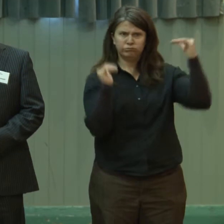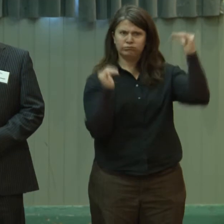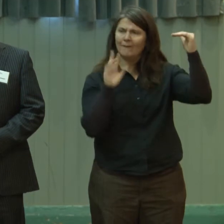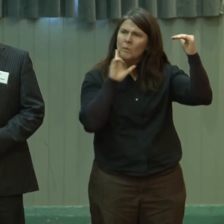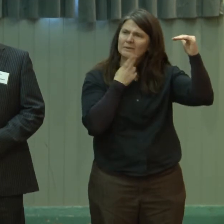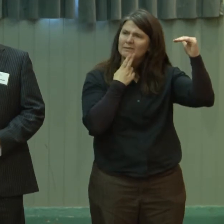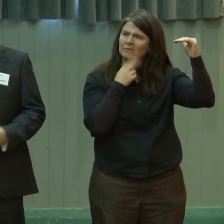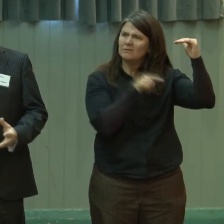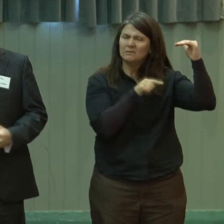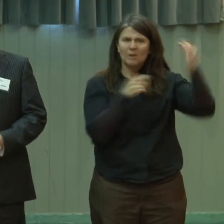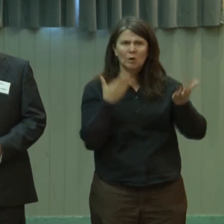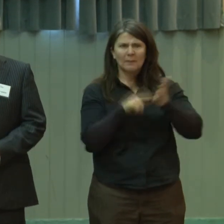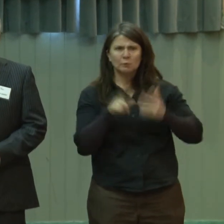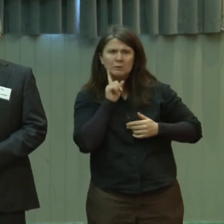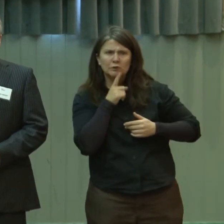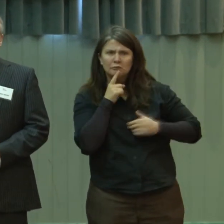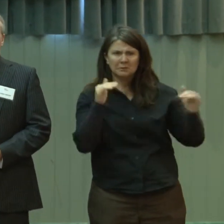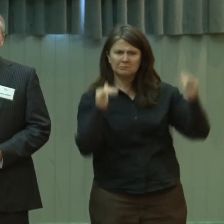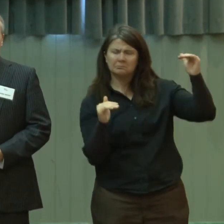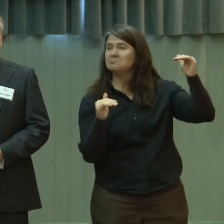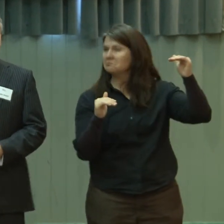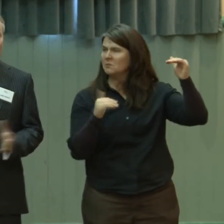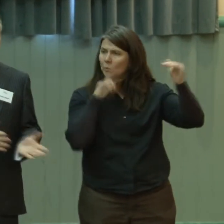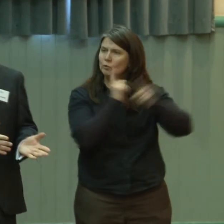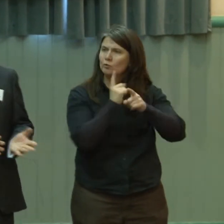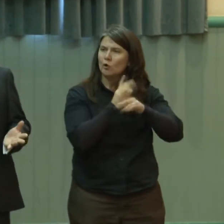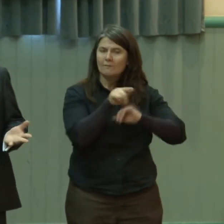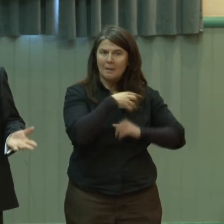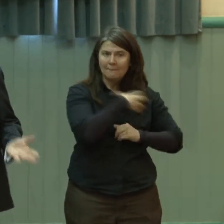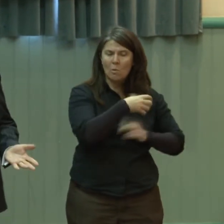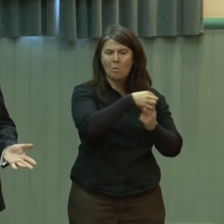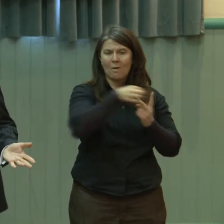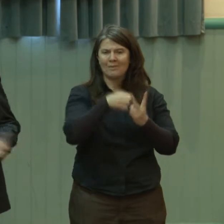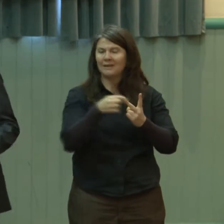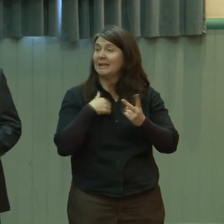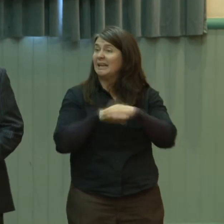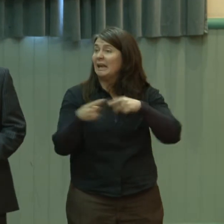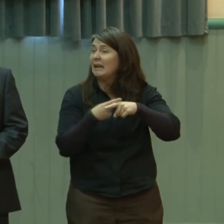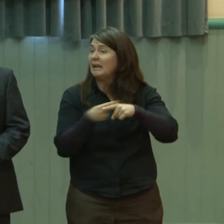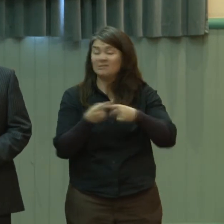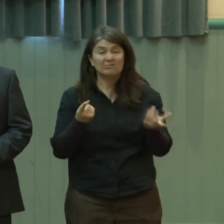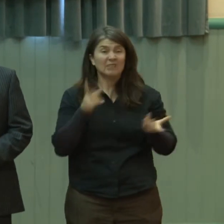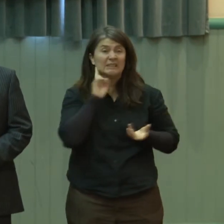hearing children. We'll discuss that a bit. And then we're going to talk a bit about the fact that in England we didn't have a service. Deaf children weren't accessing